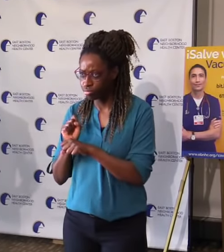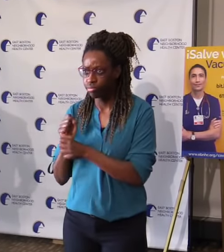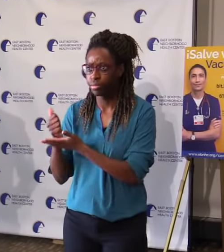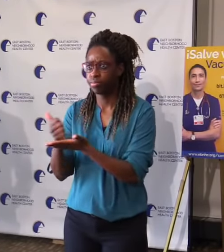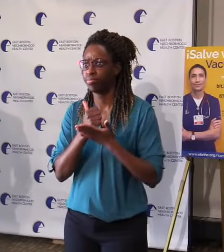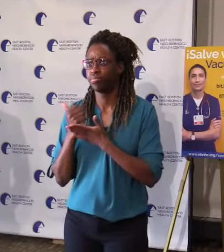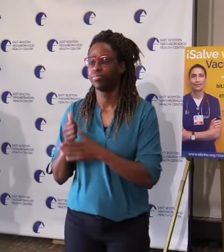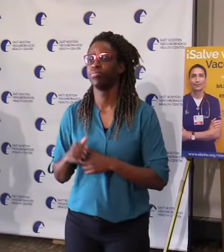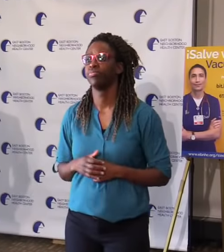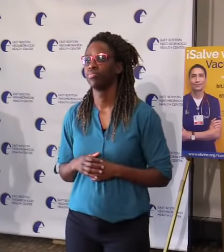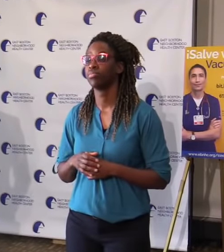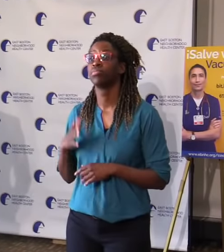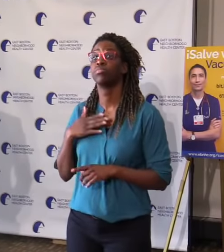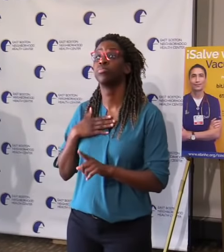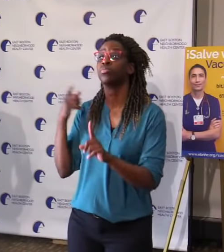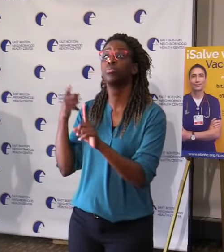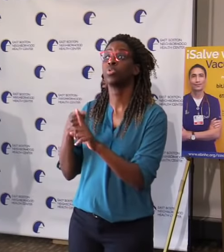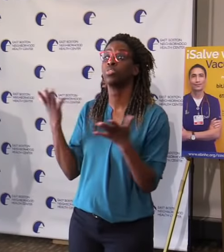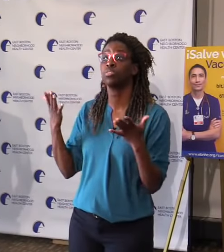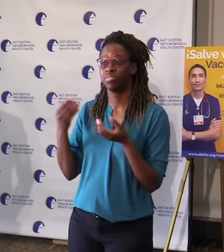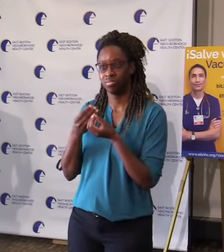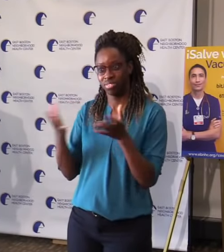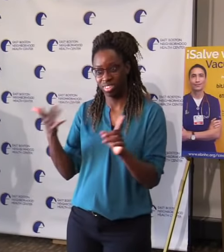in partnership with the state,